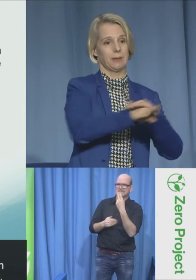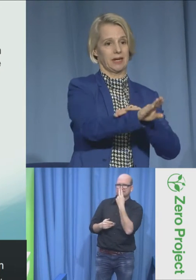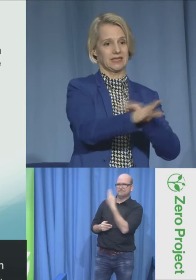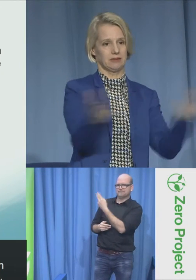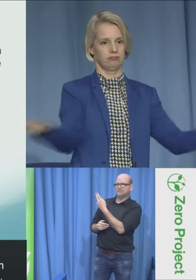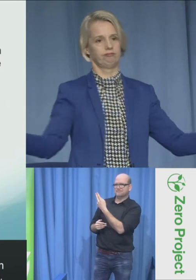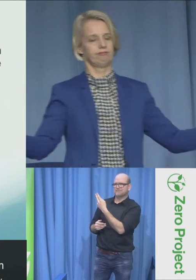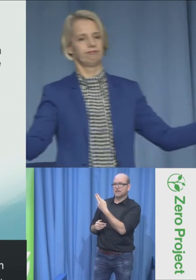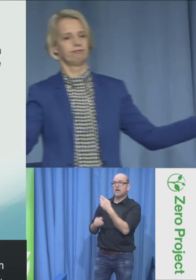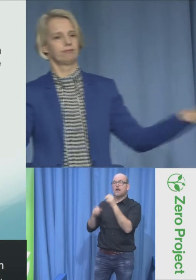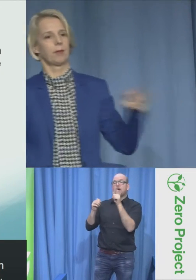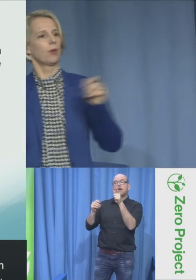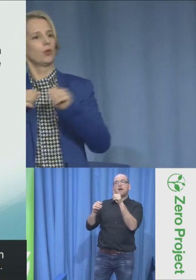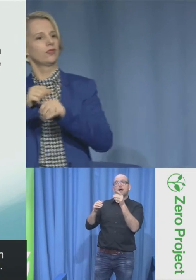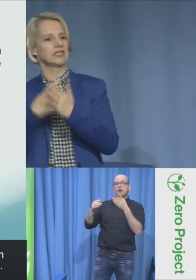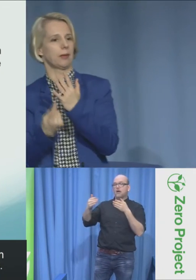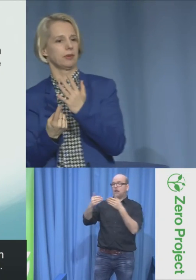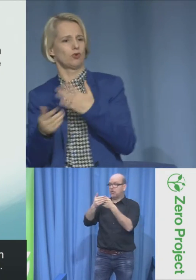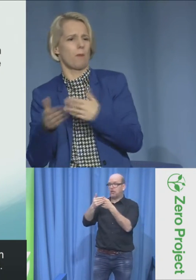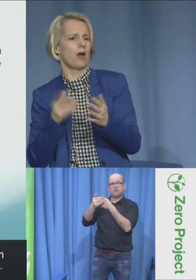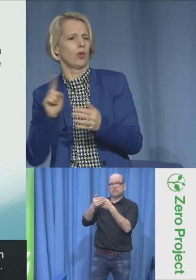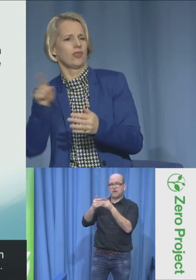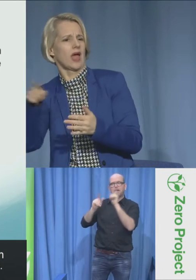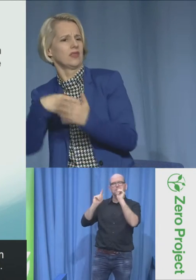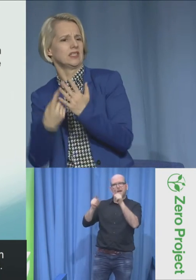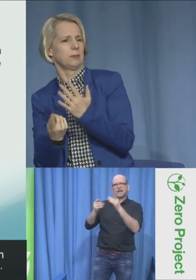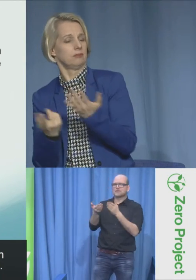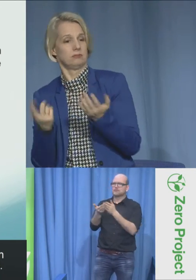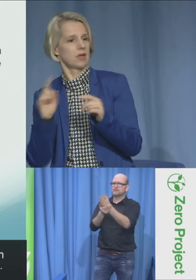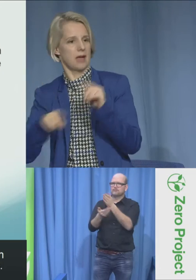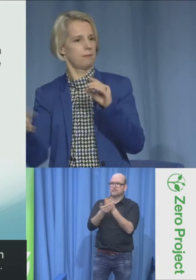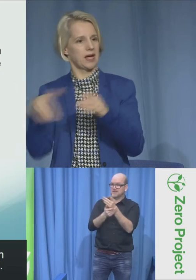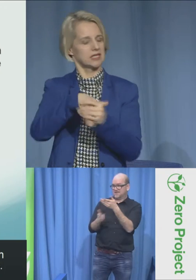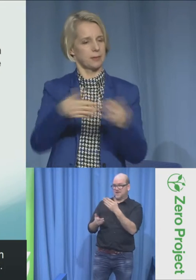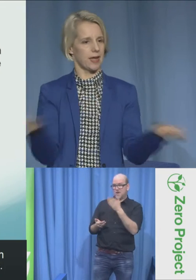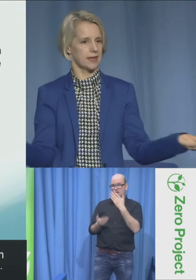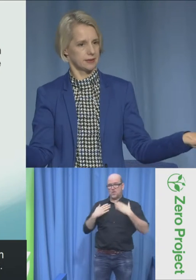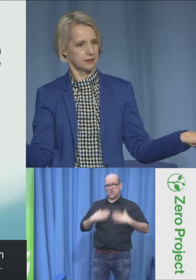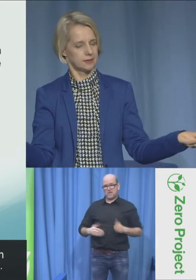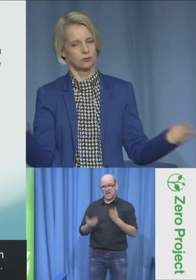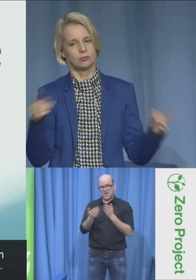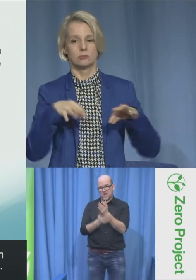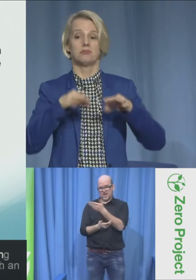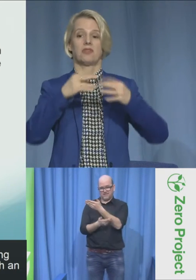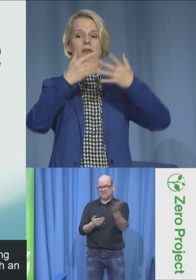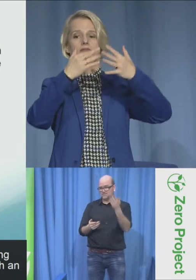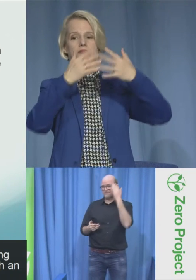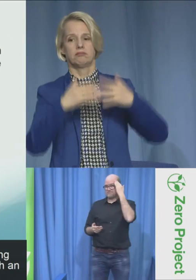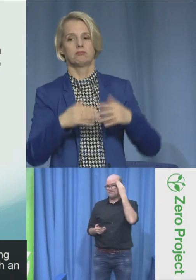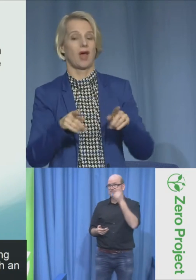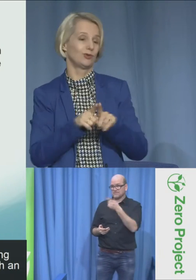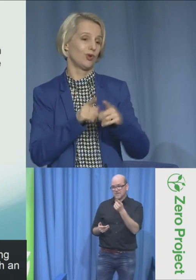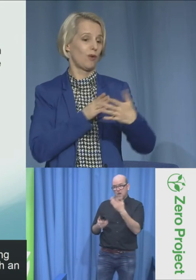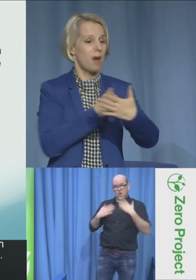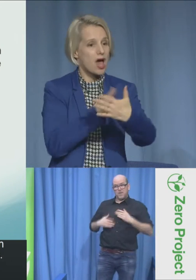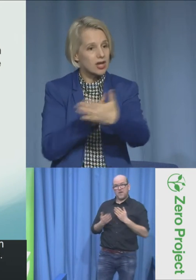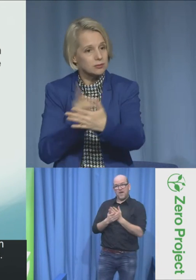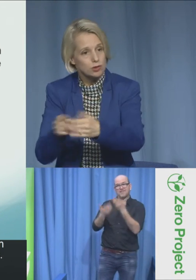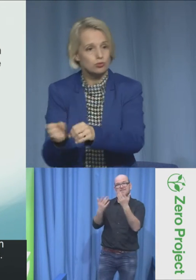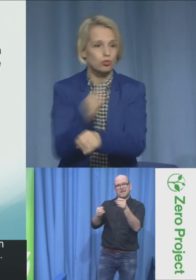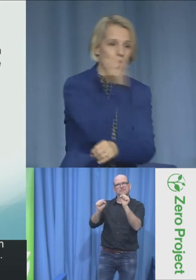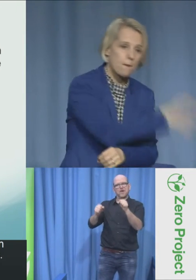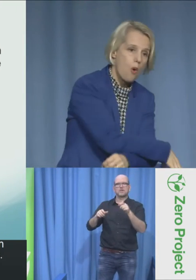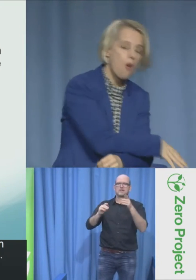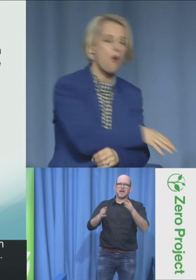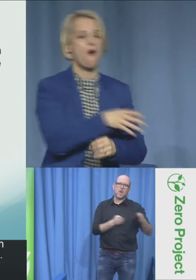people's right to participate in public life. Without access, it doesn't matter what the disability, you can't